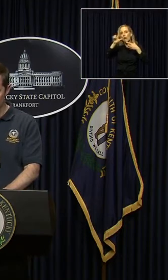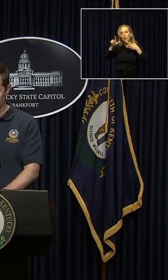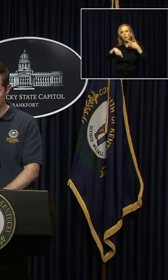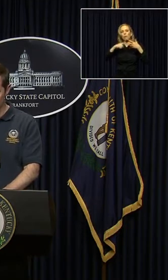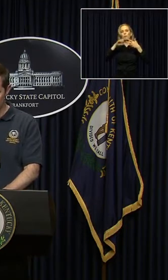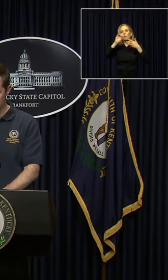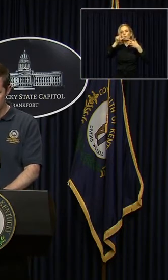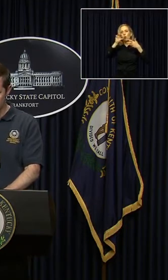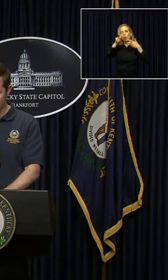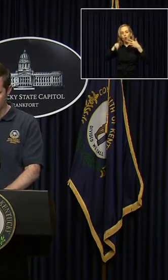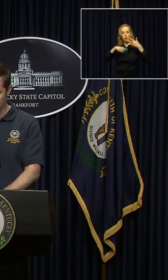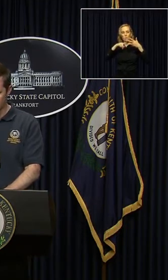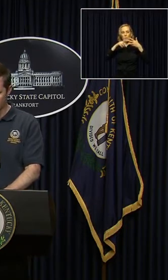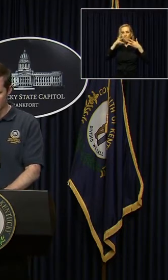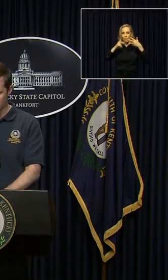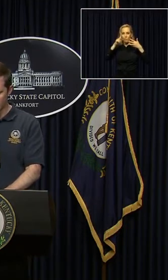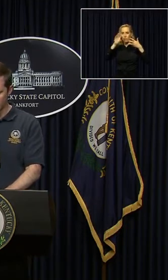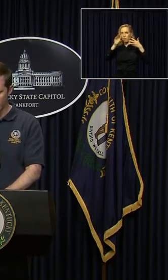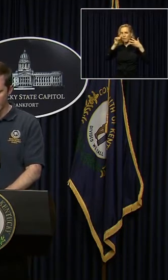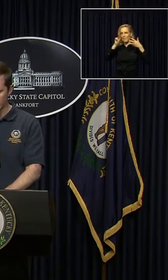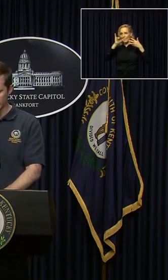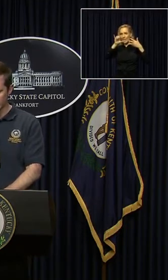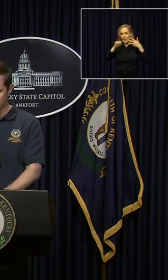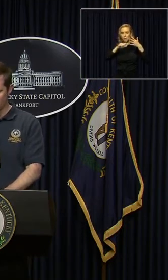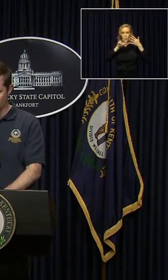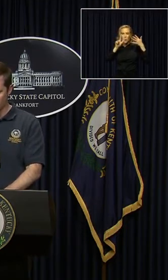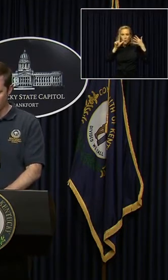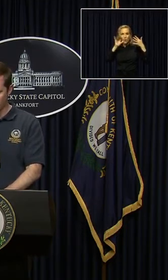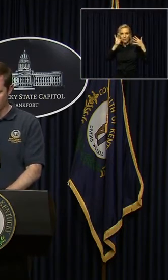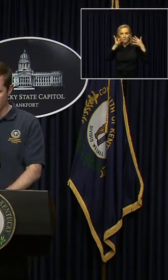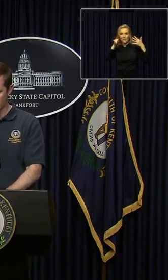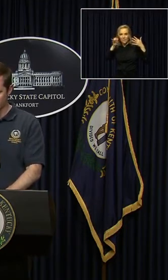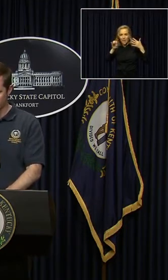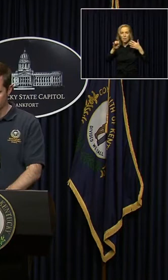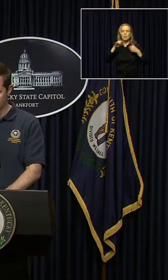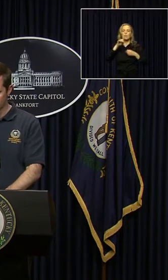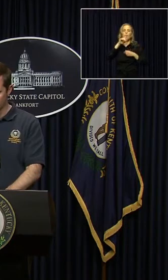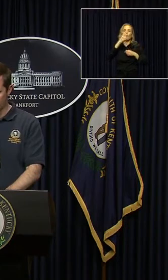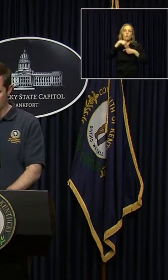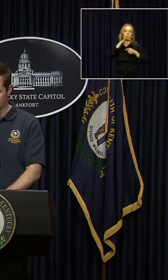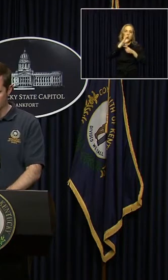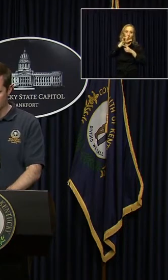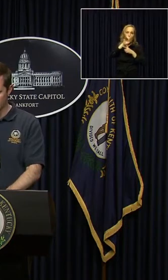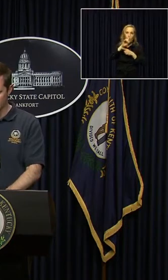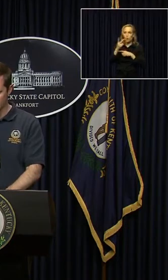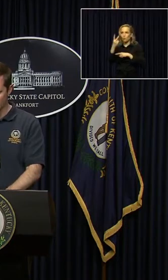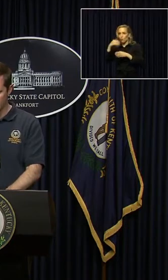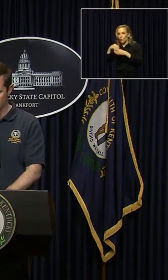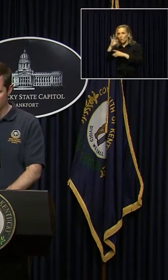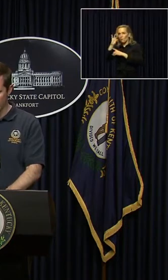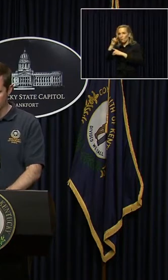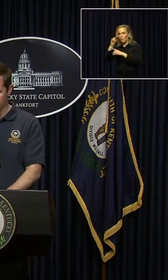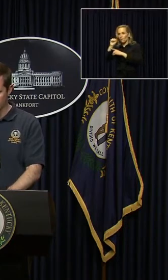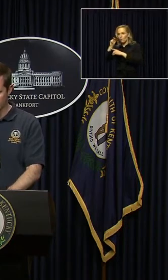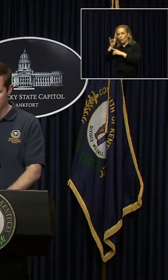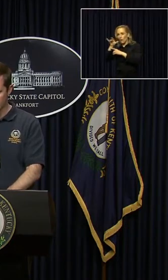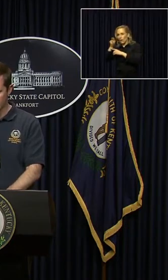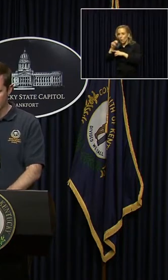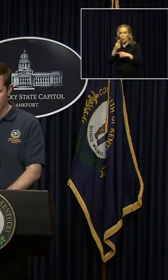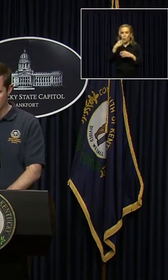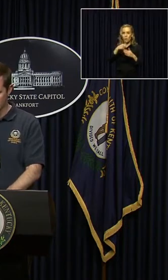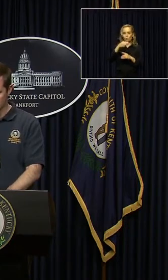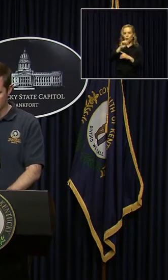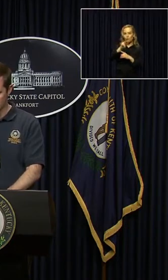Clark, five in Davis, 23 in Fayette, one in Floyd, two in Franklin, one in Grant,